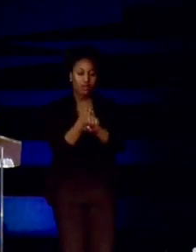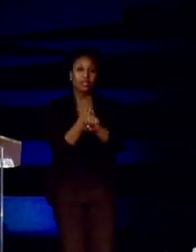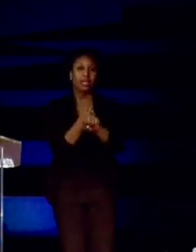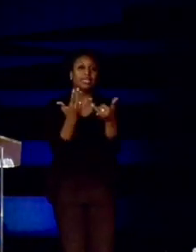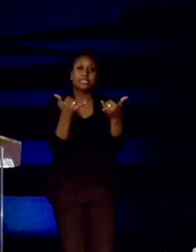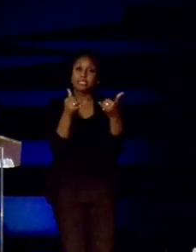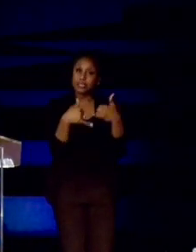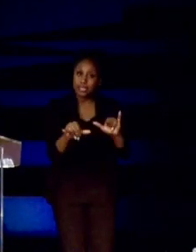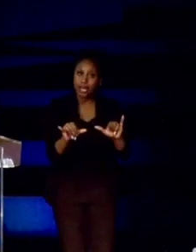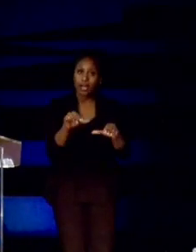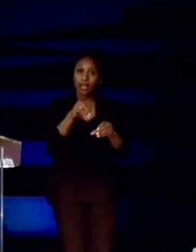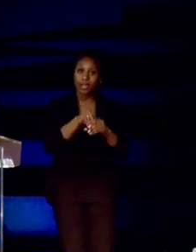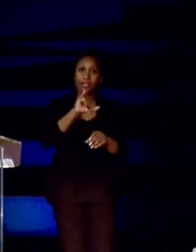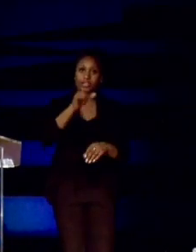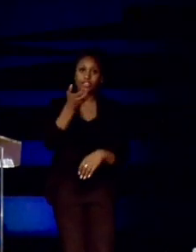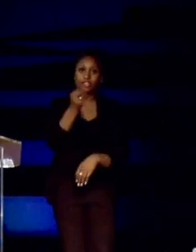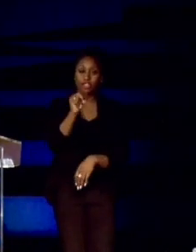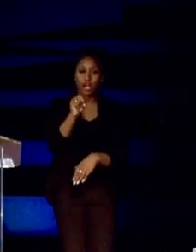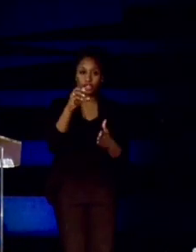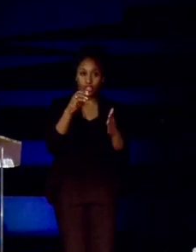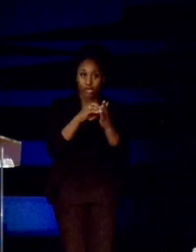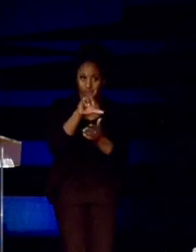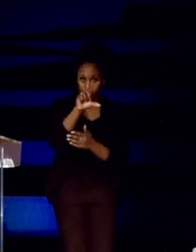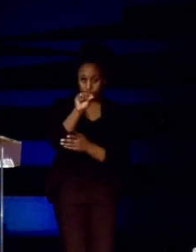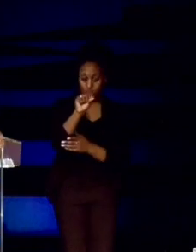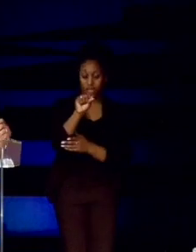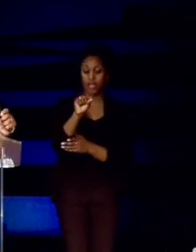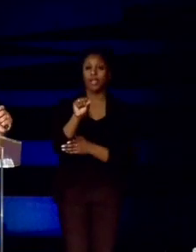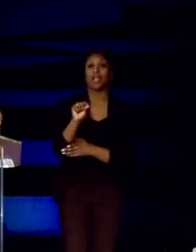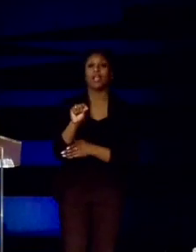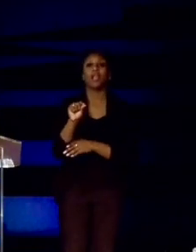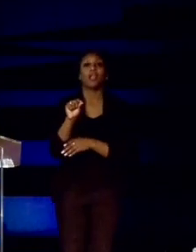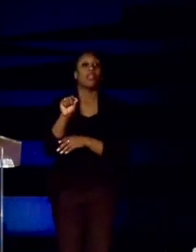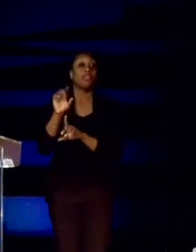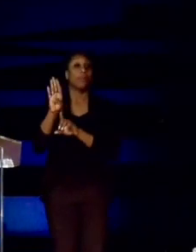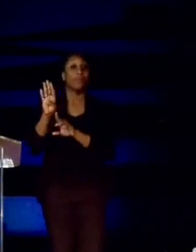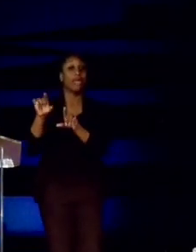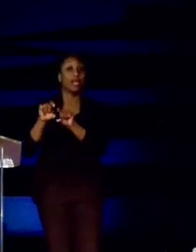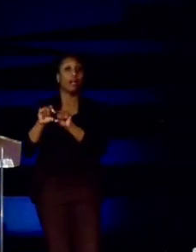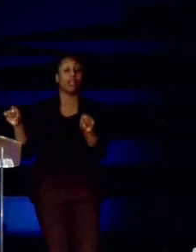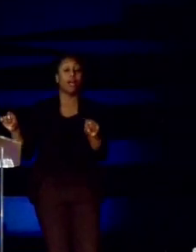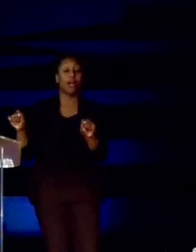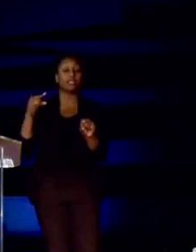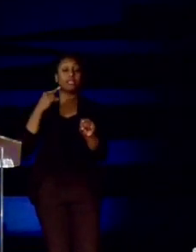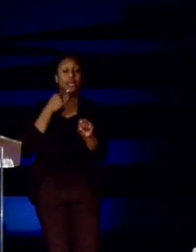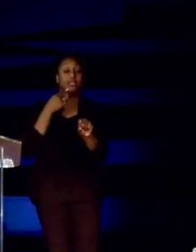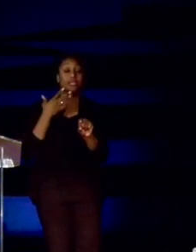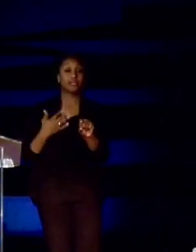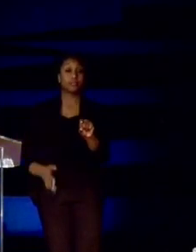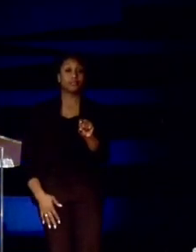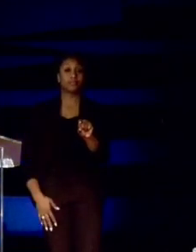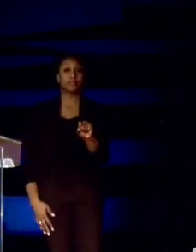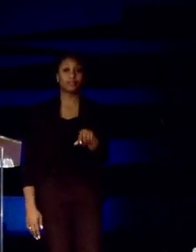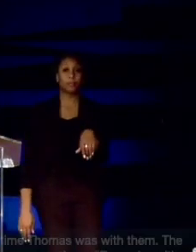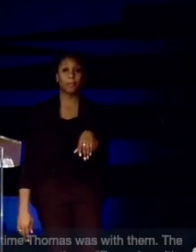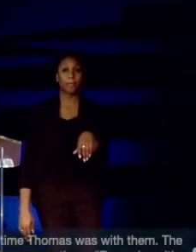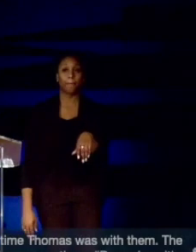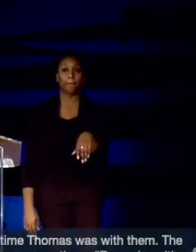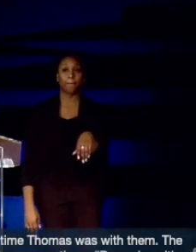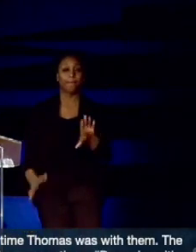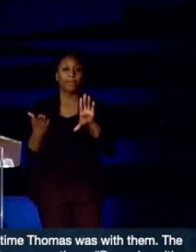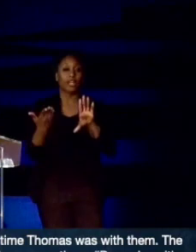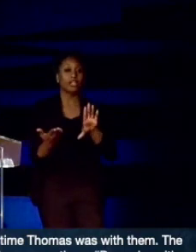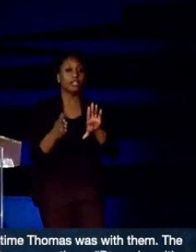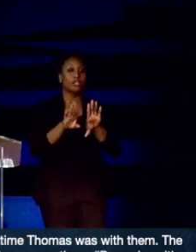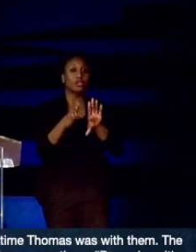John chapter 20. The B clause of 26 said, chapter 20, verse number 26, B clause says, the